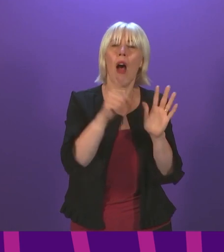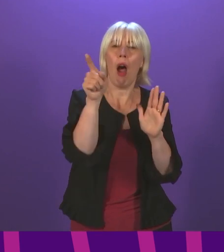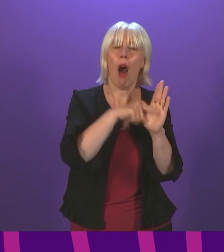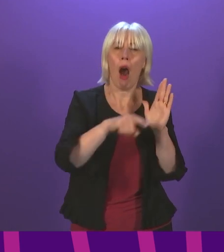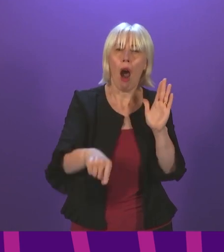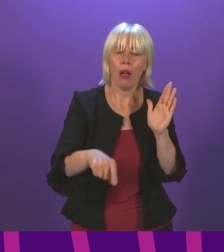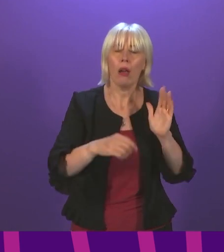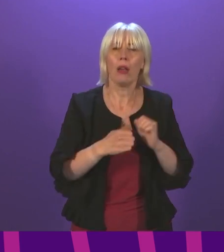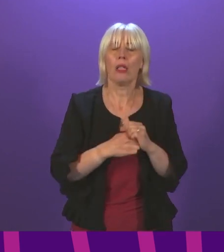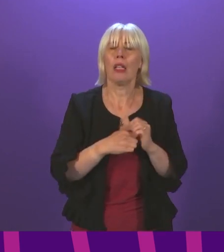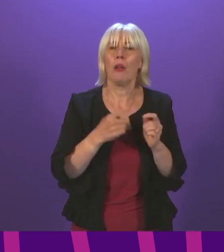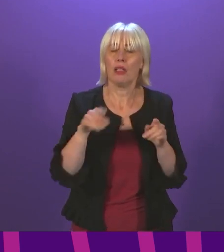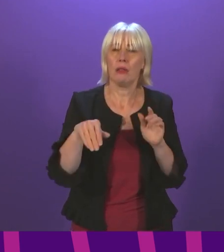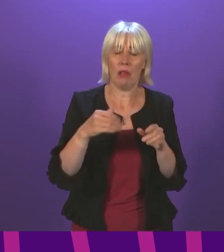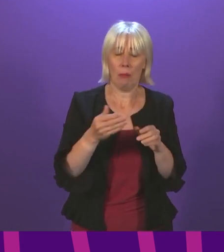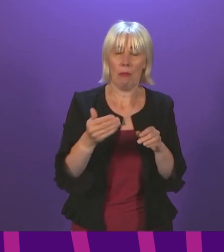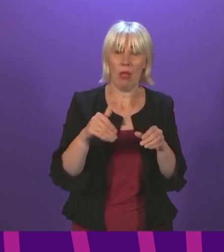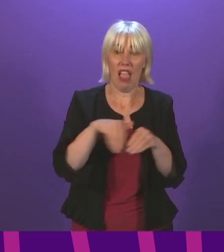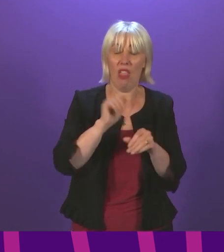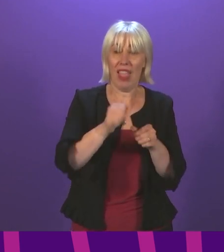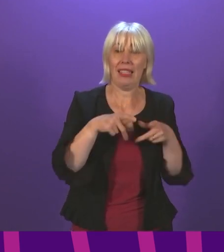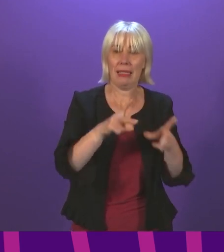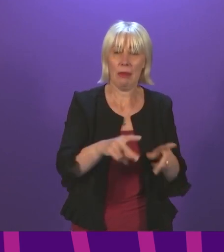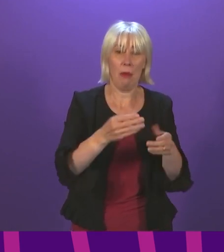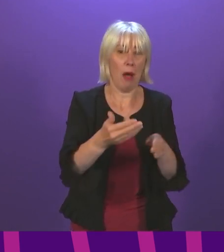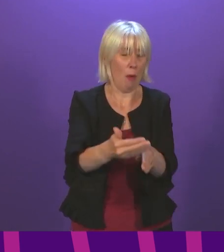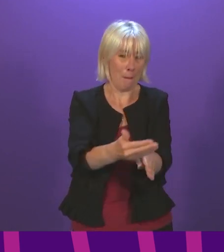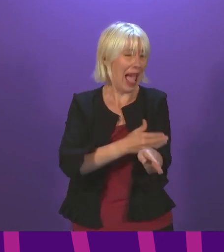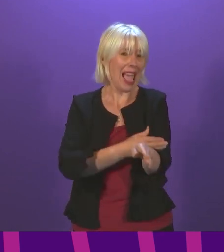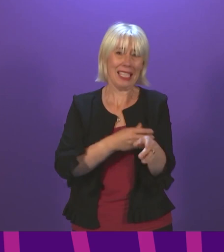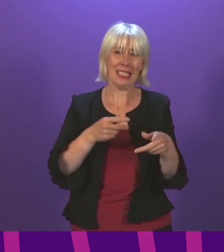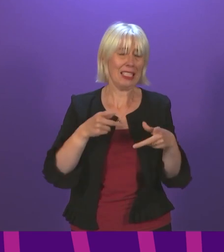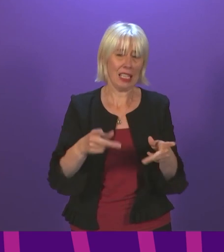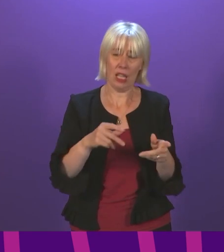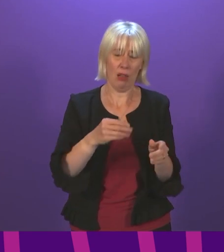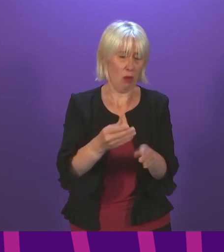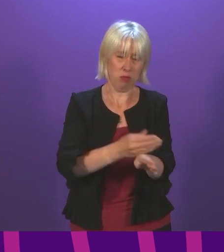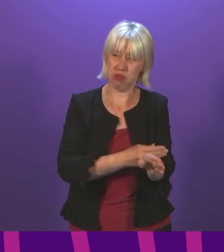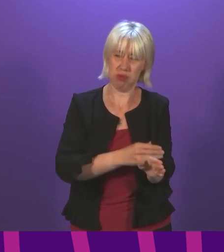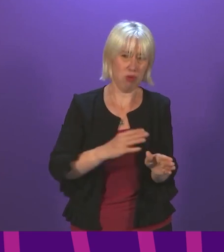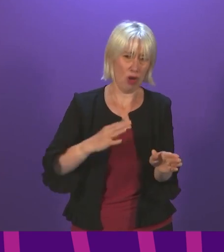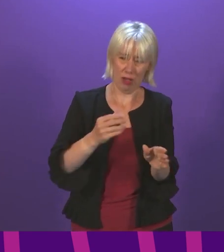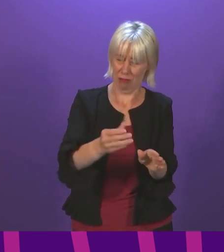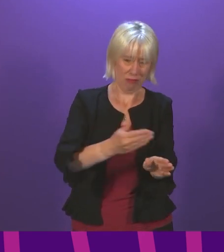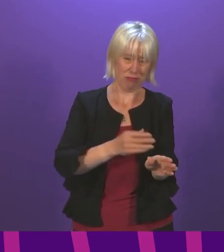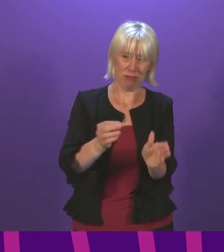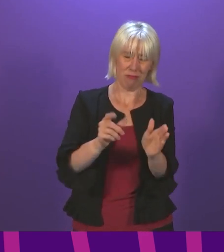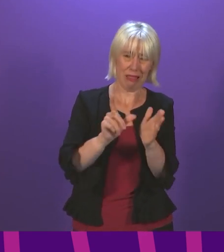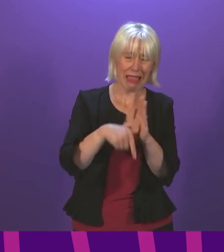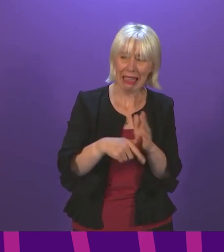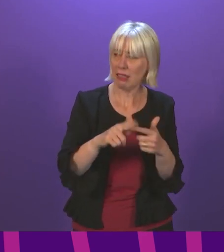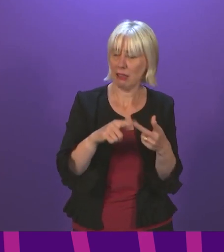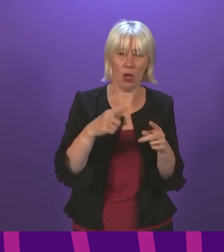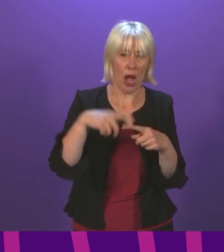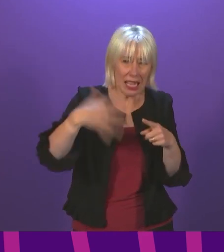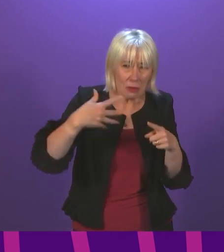six to 12 months behind schedule and costs have already increased. Can I ask if the First Minister is still convinced